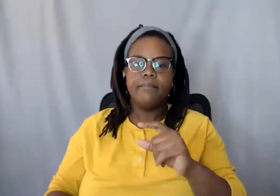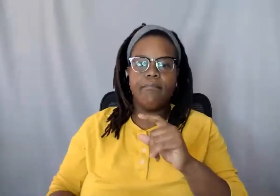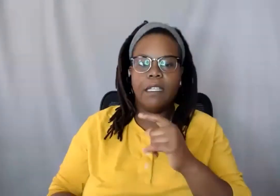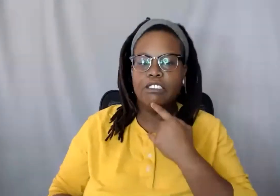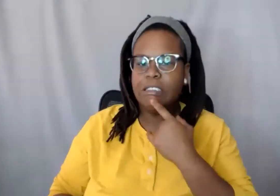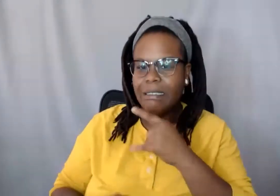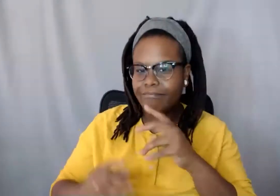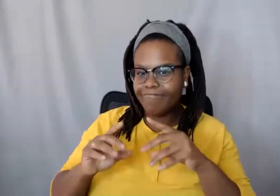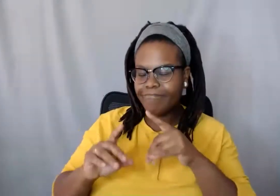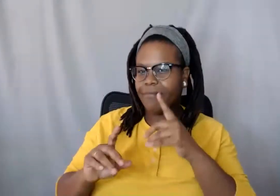personality.